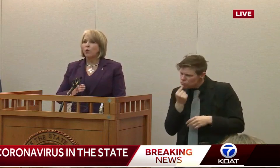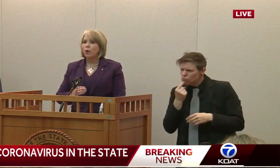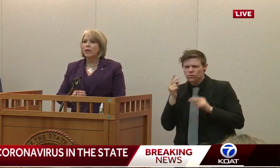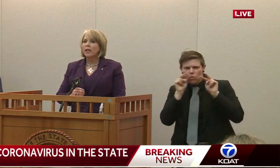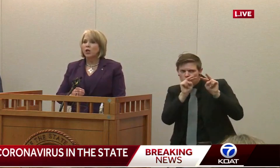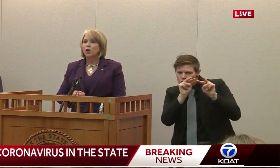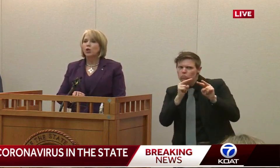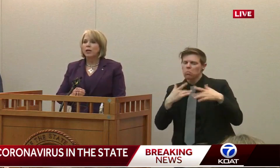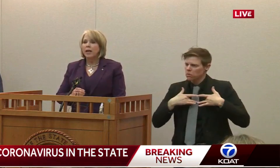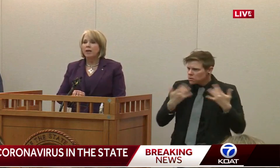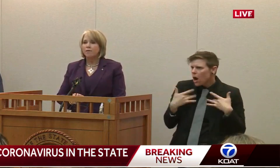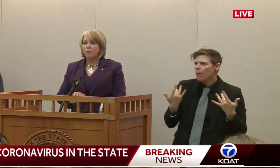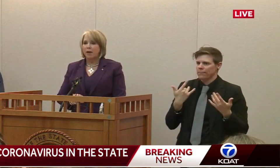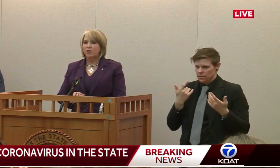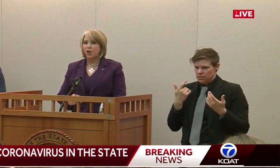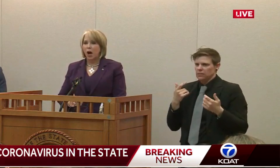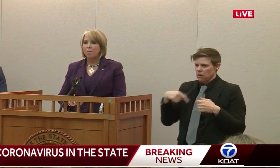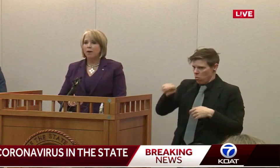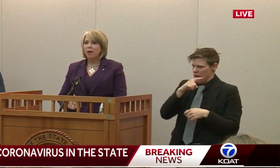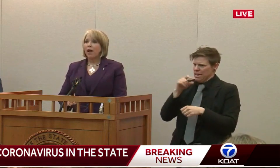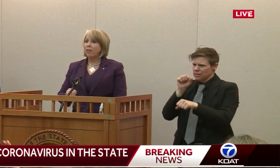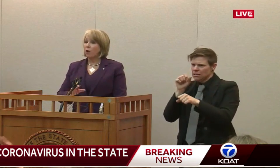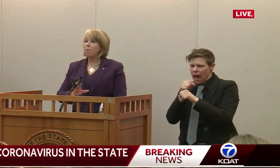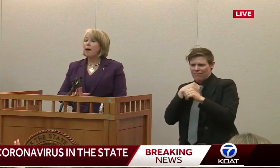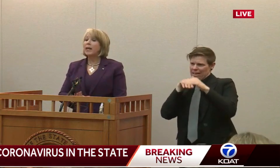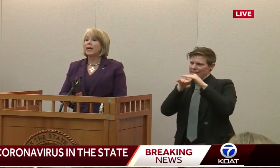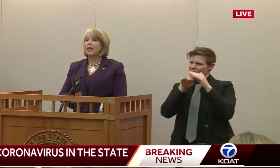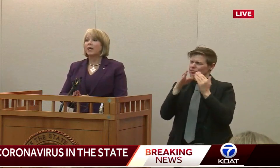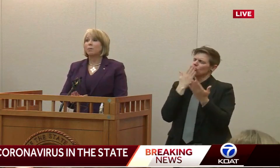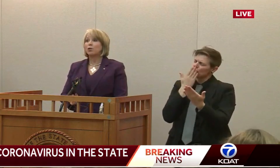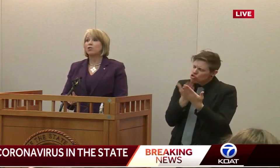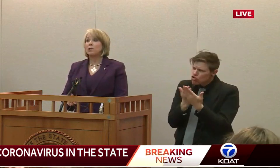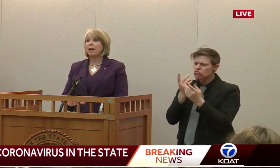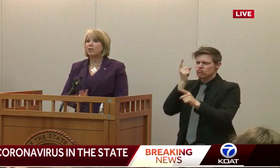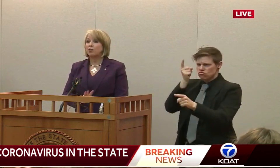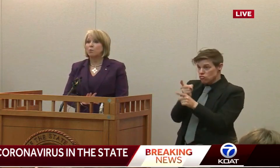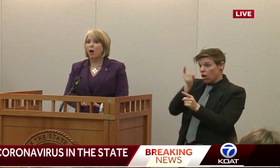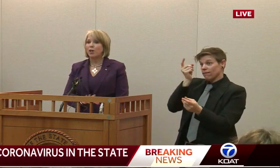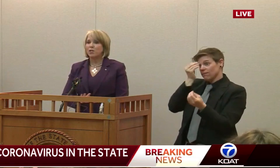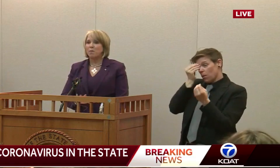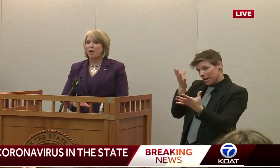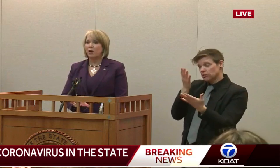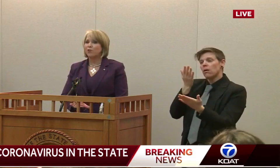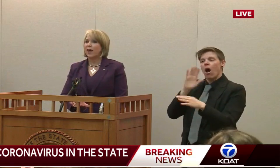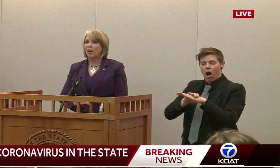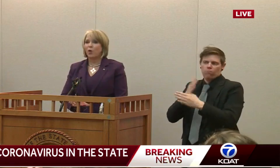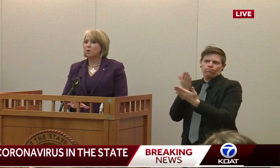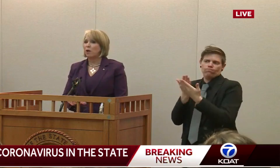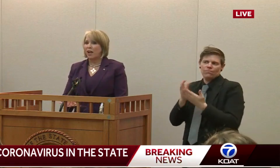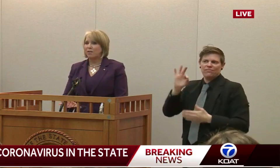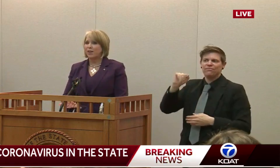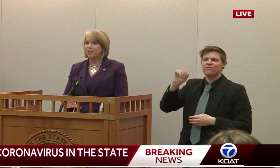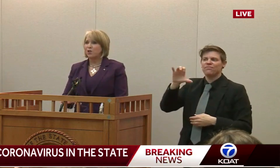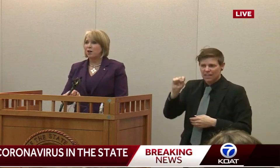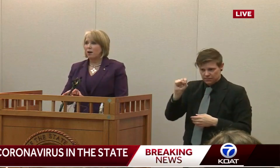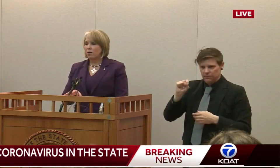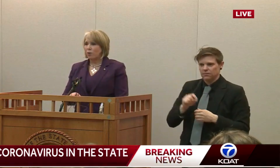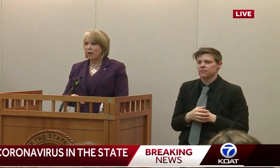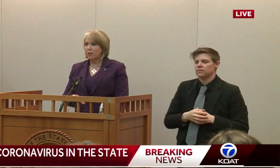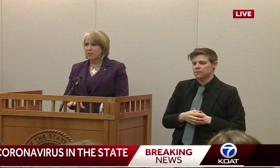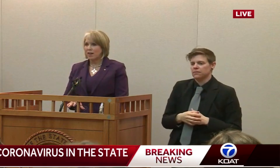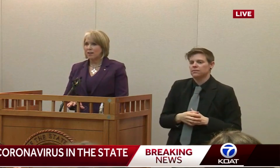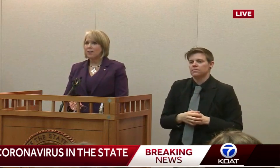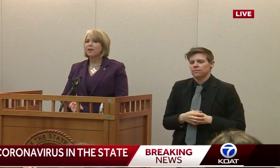that we're getting really good information up. And there are many emergency managers, policymakers, and incredible advocates